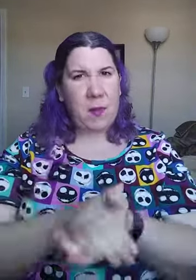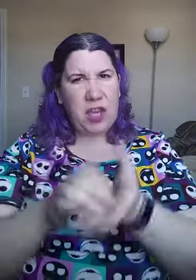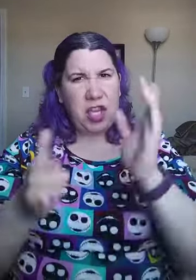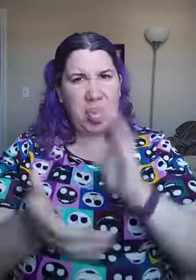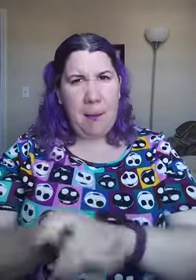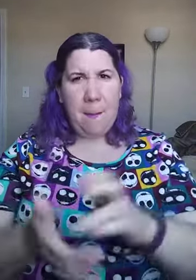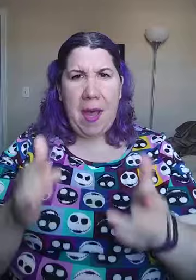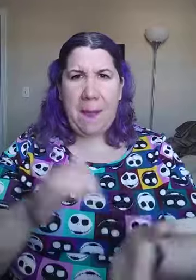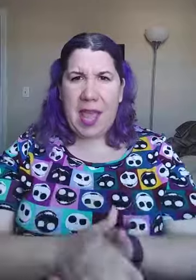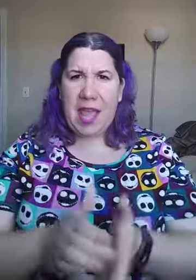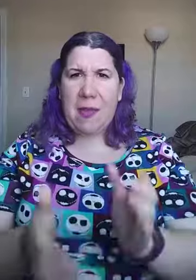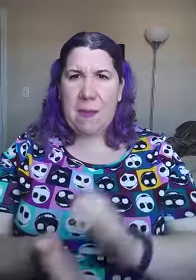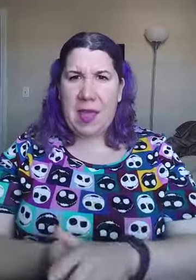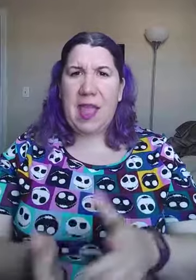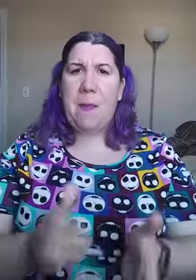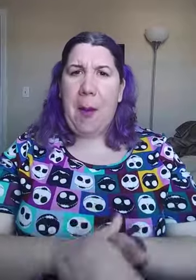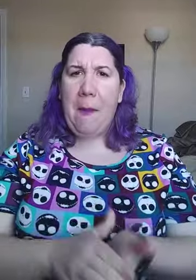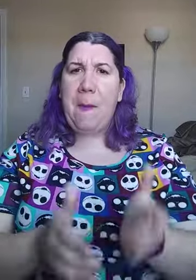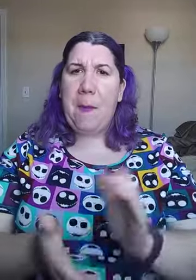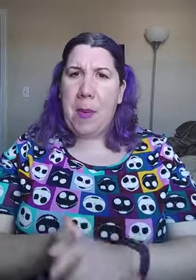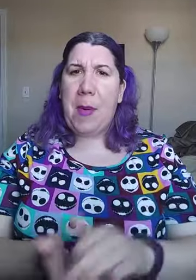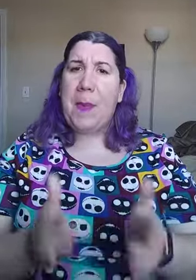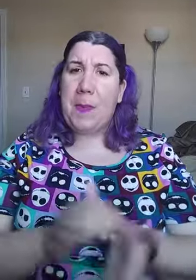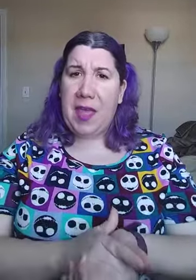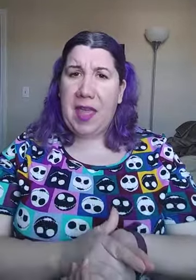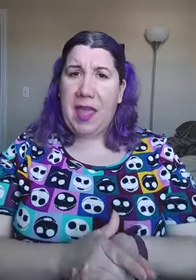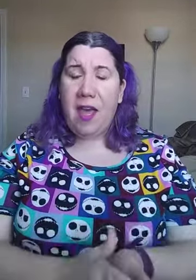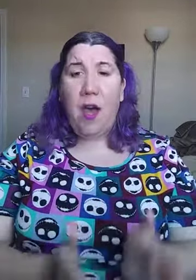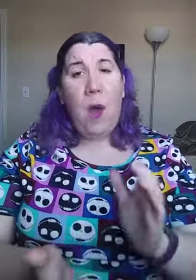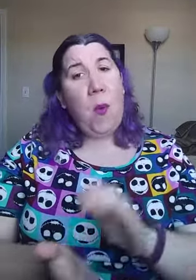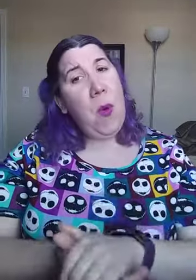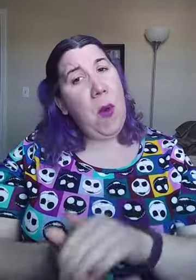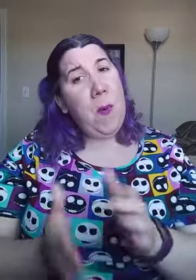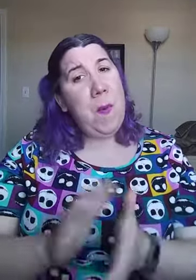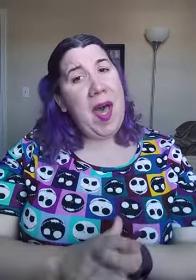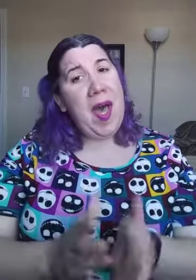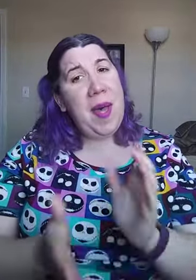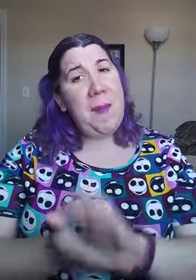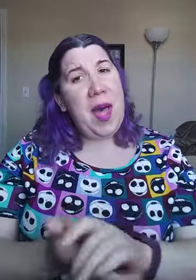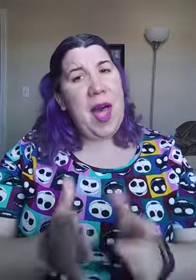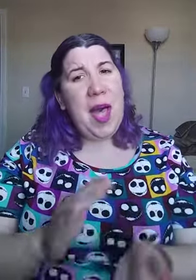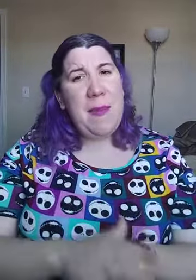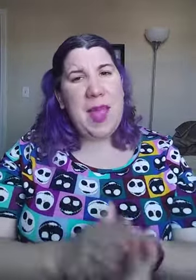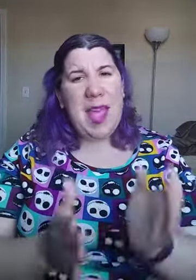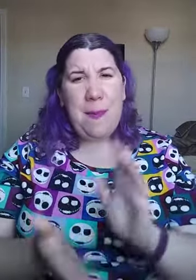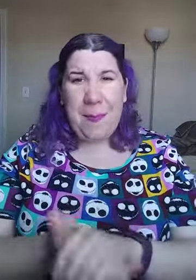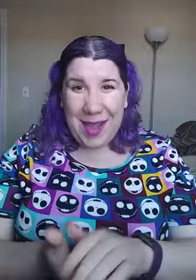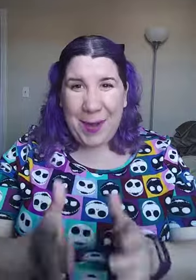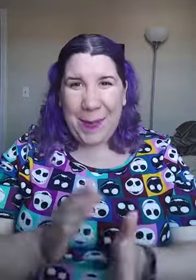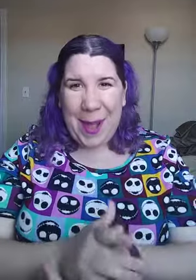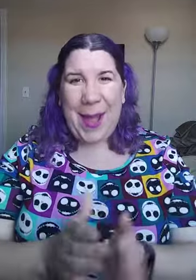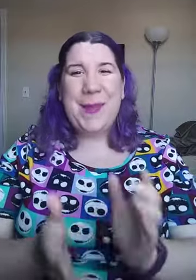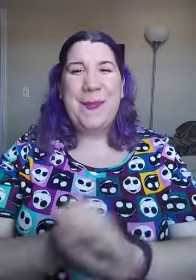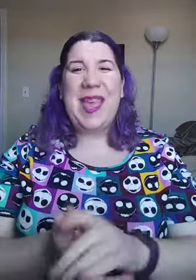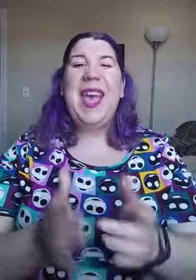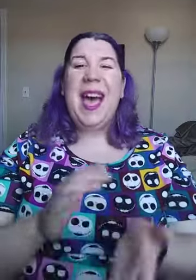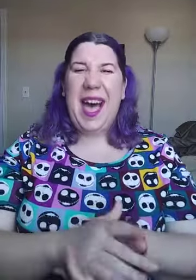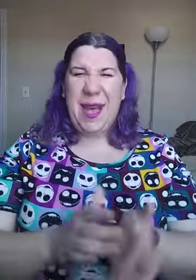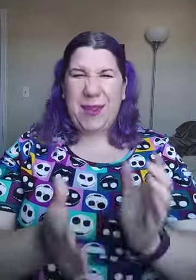squishing up my baby bumblebee. Won't my mommy be so proud of me? I'm